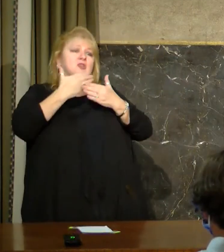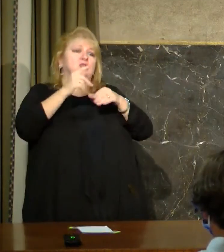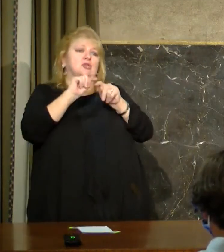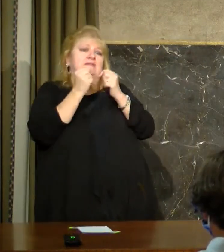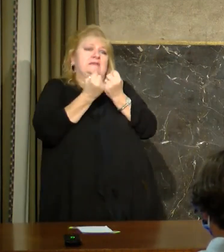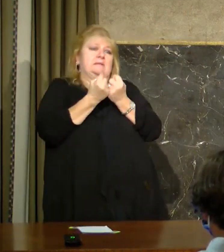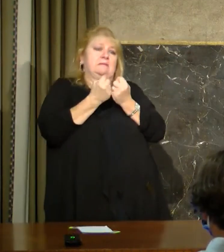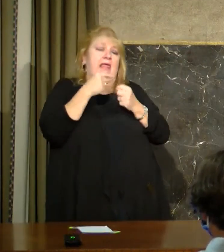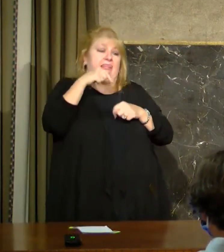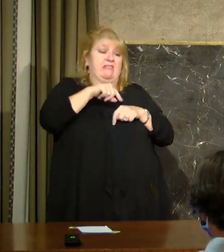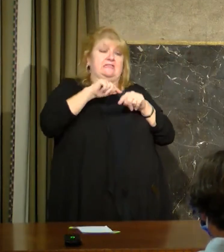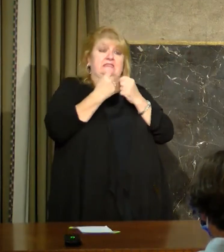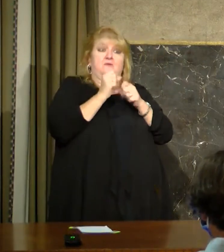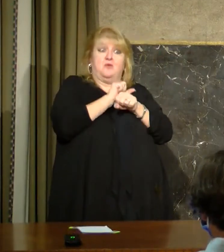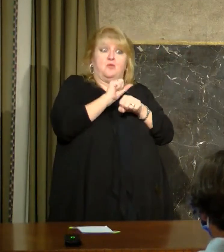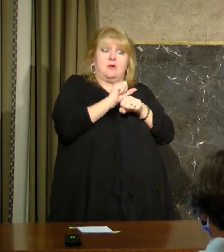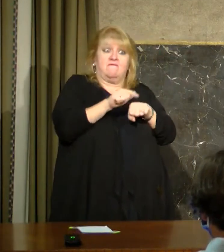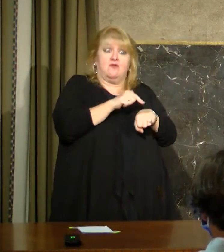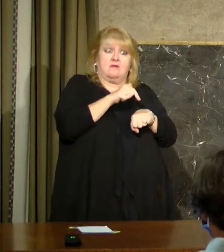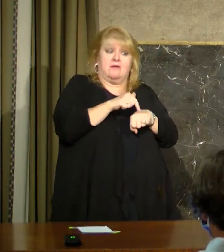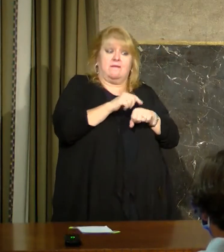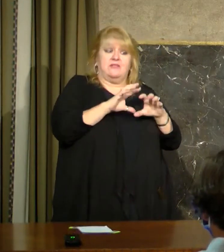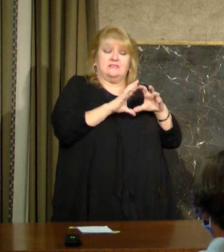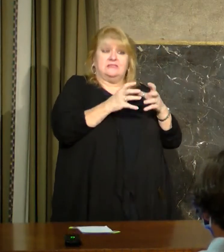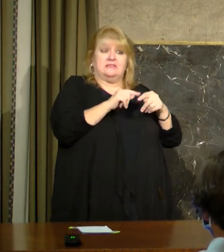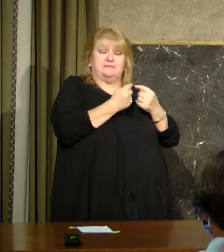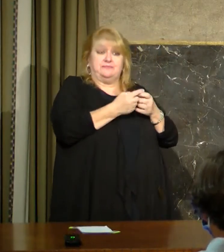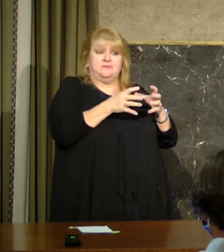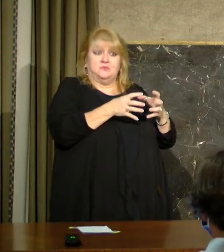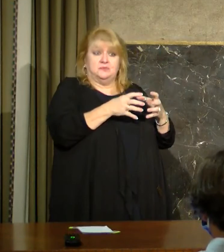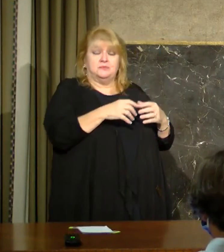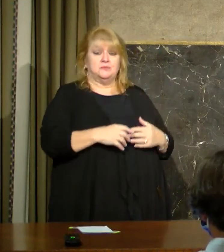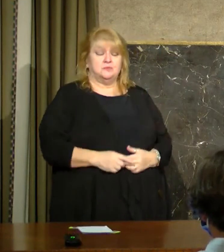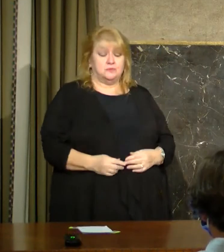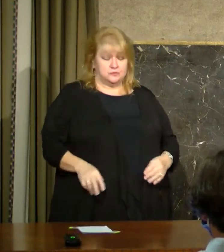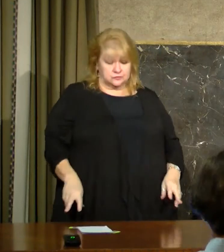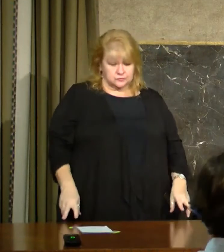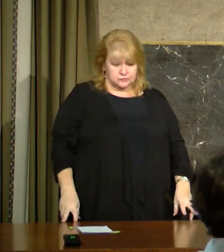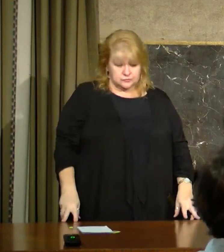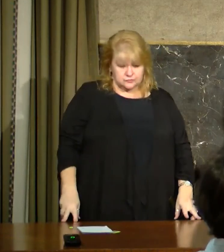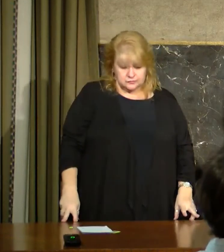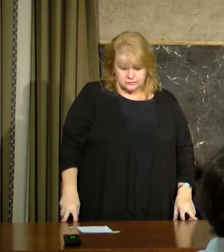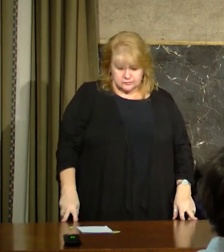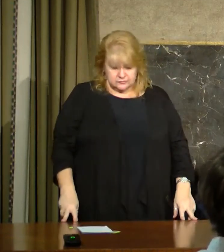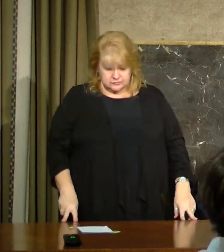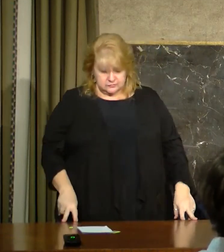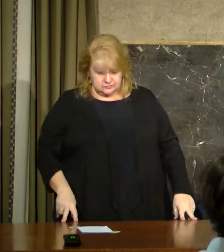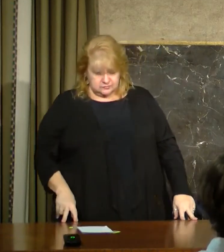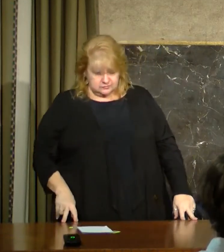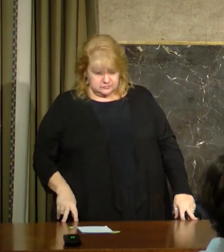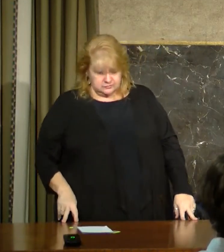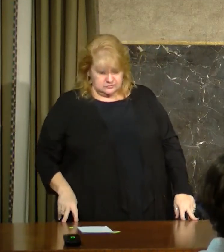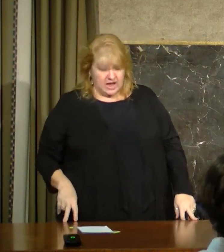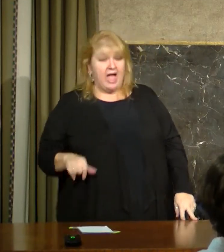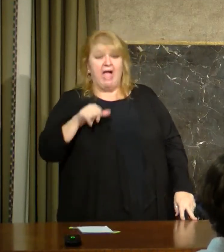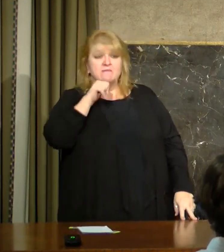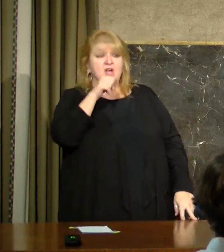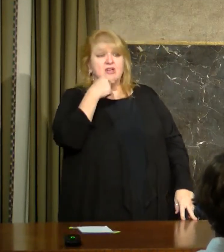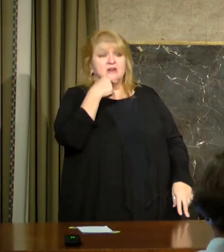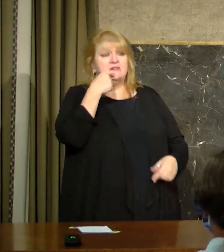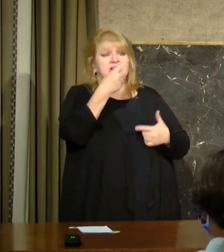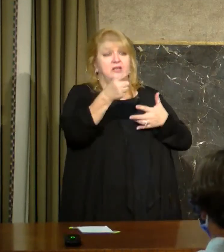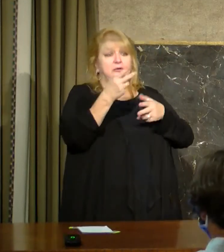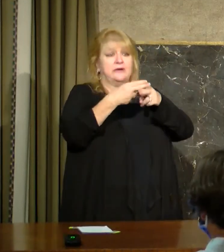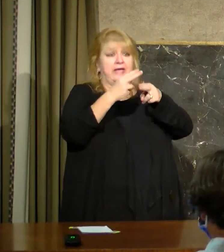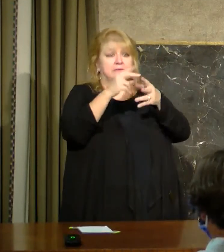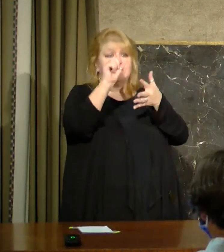our team for a long time. Whether it, well, and I'm not going to start to call names because I